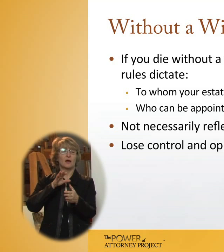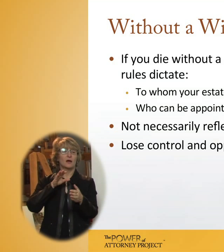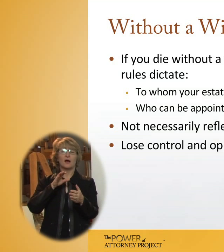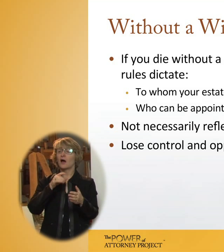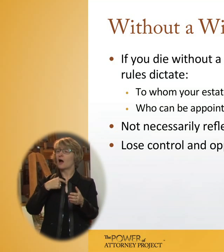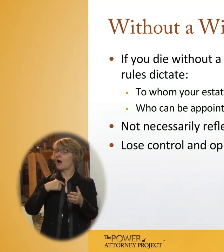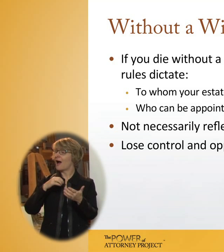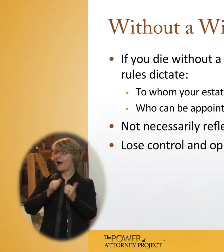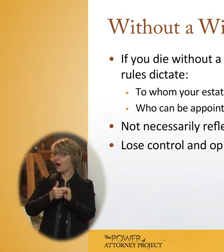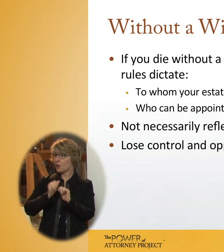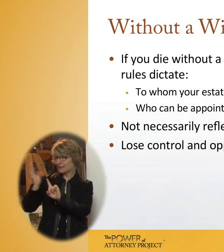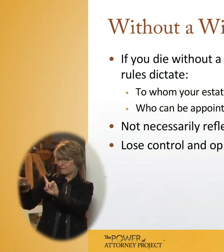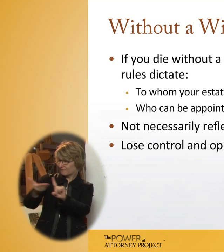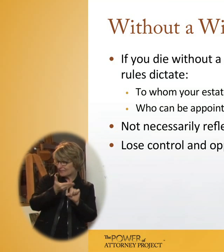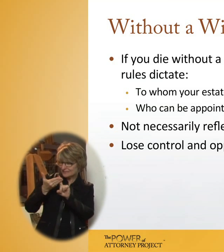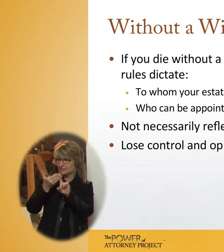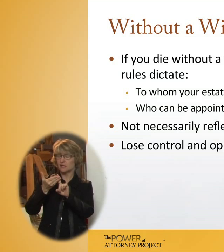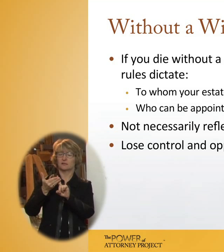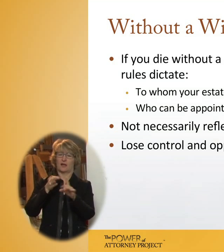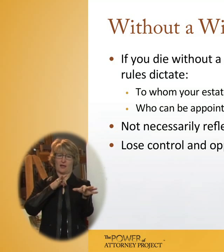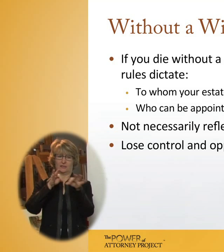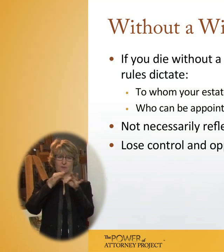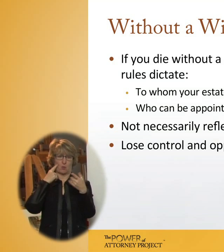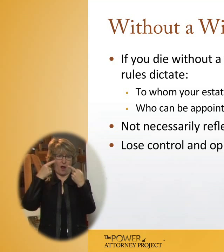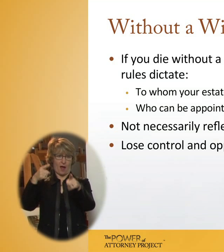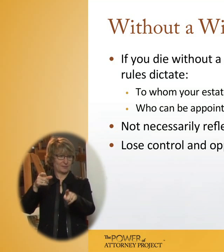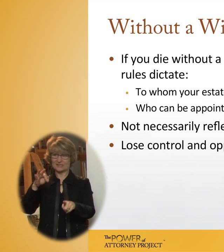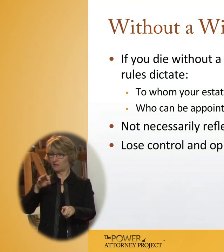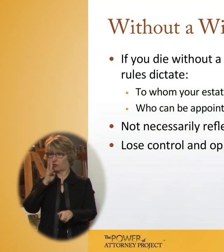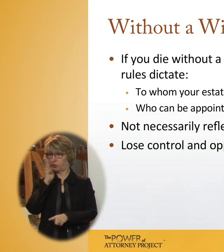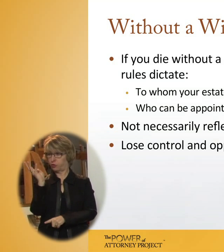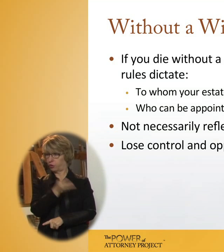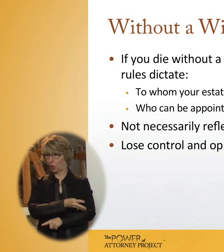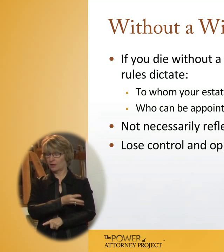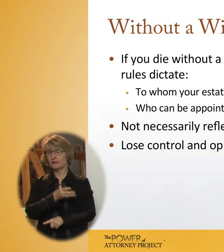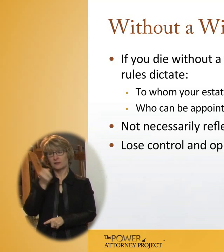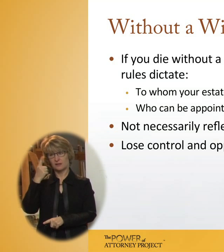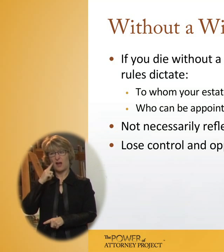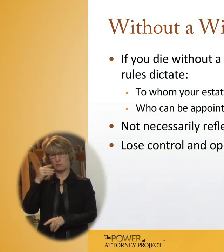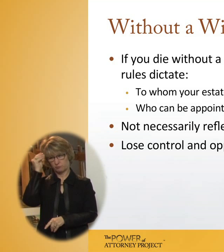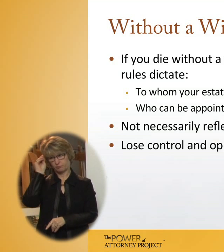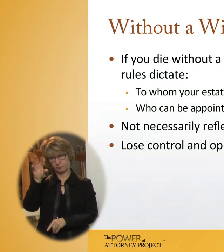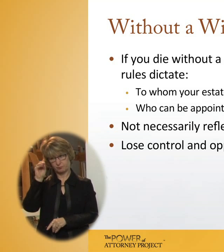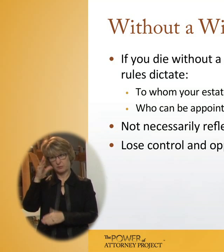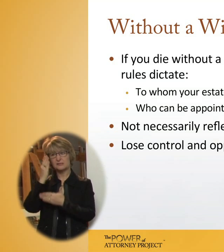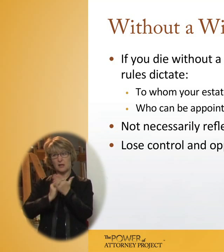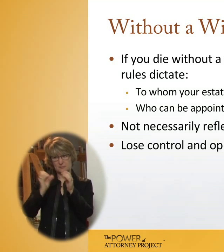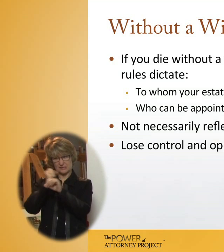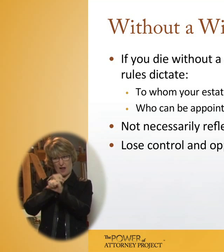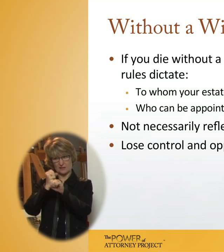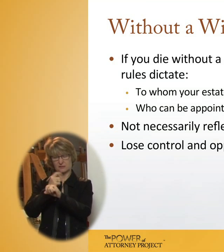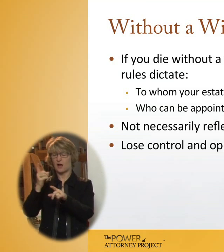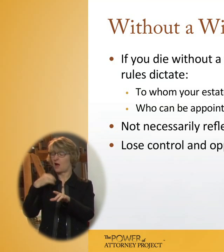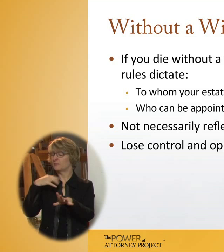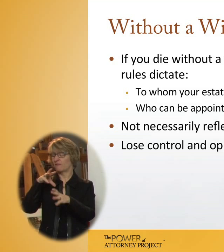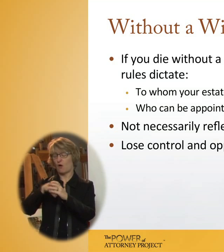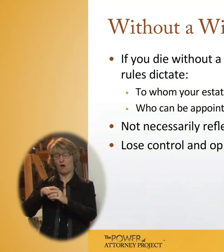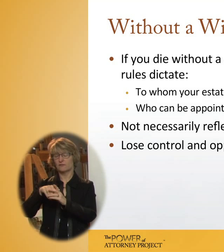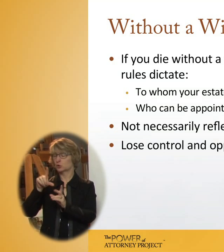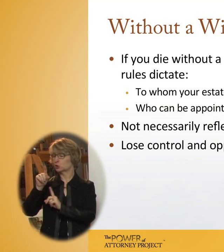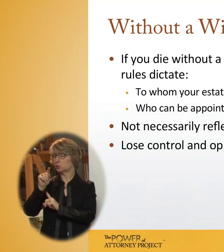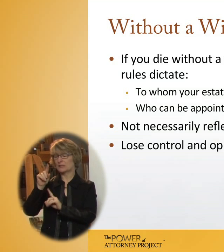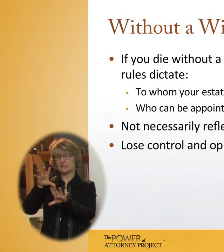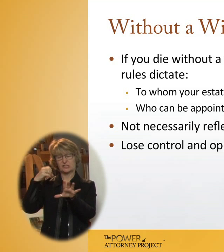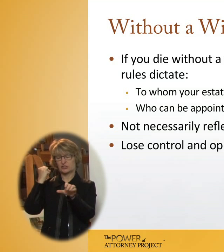if you don't have them. And perhaps I'll start with some statistics. There have been, I have been in this business for over 20 years. Poll after